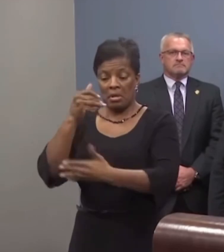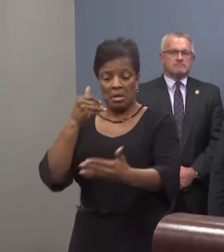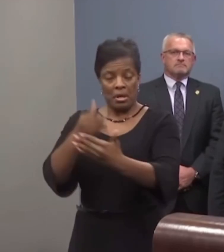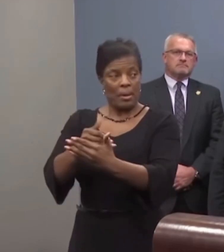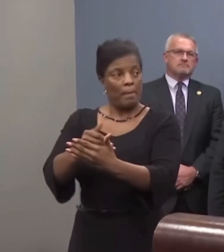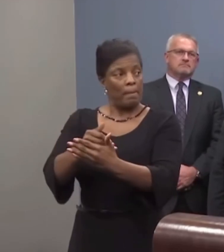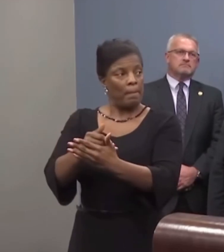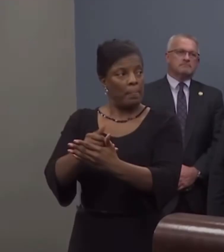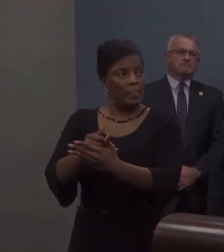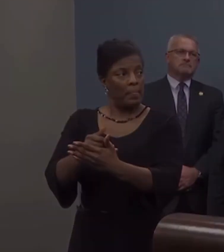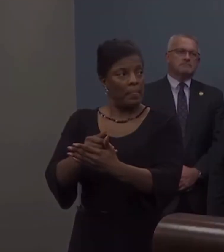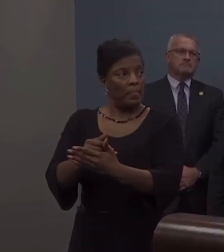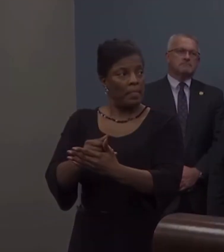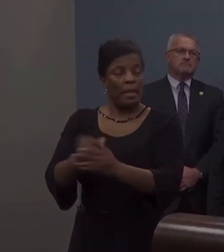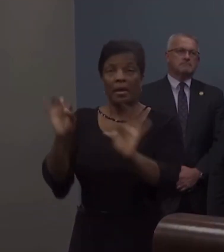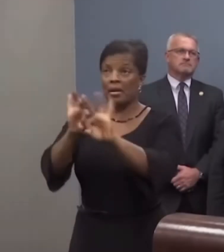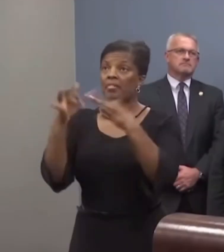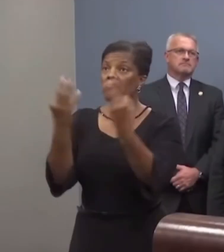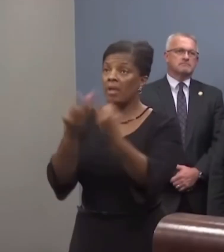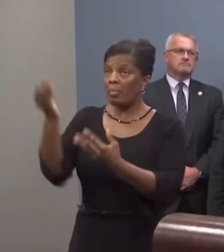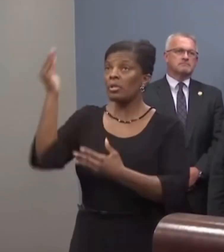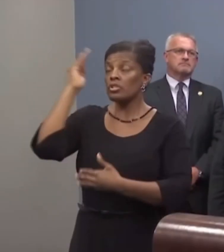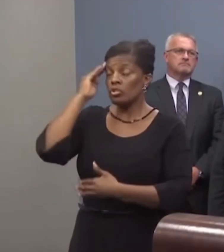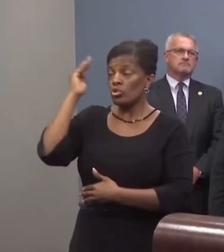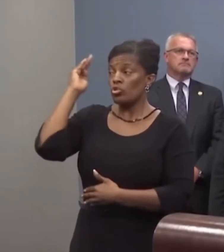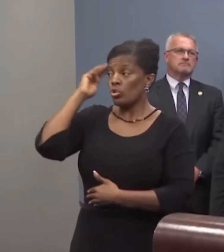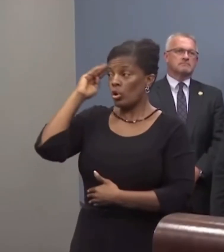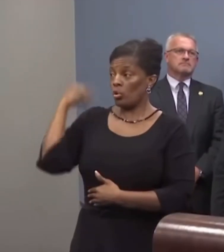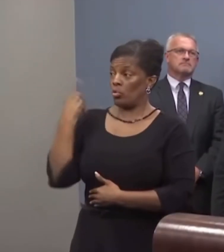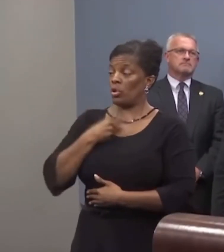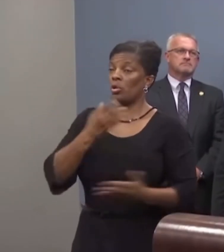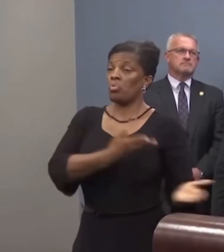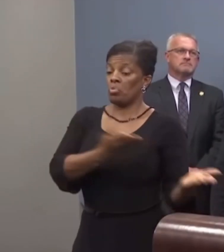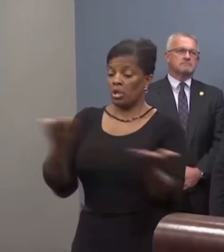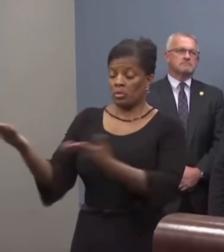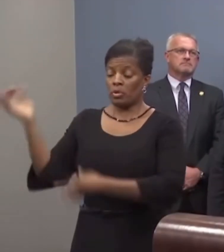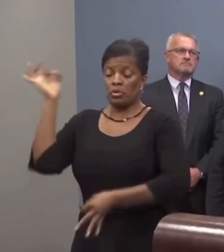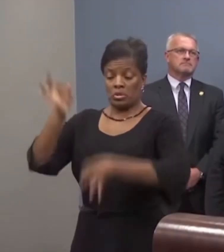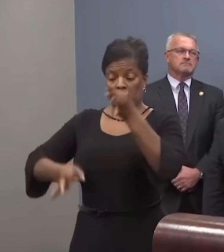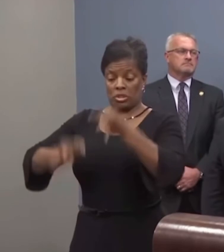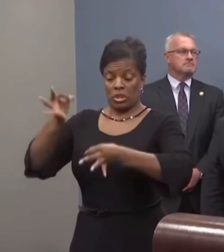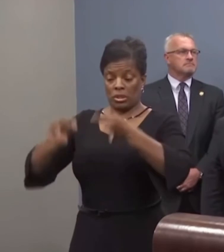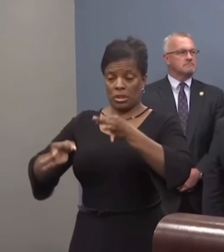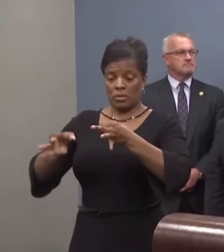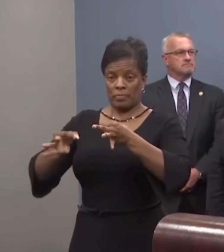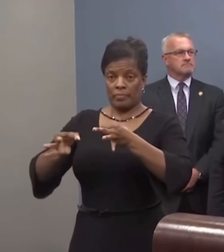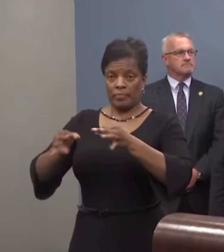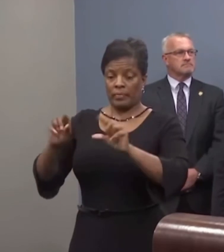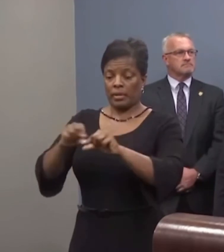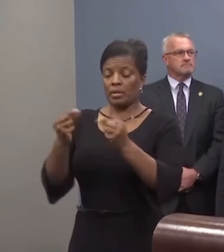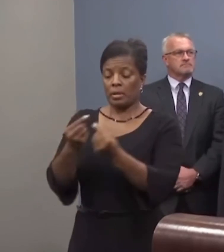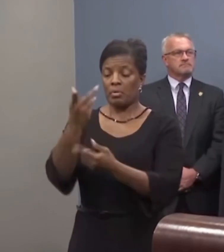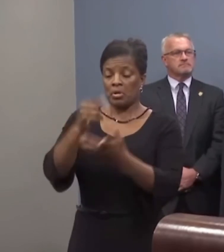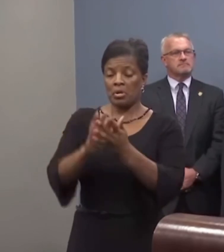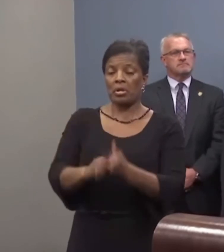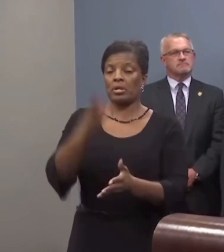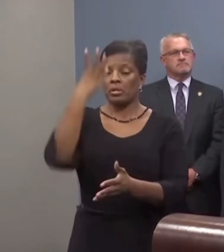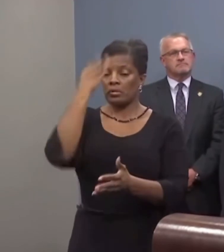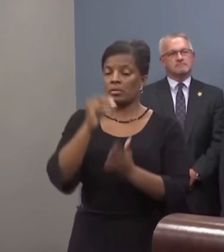letting these families know that we're going to bring this person to justice and letting this neighborhood get some rest and hopefully